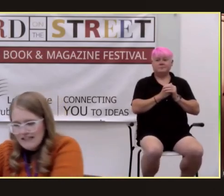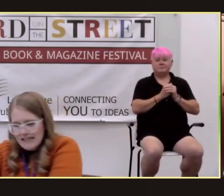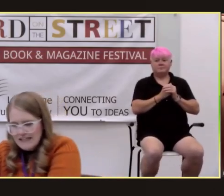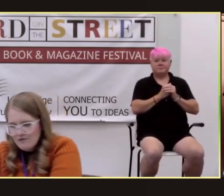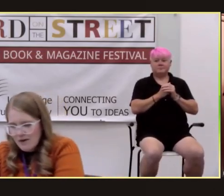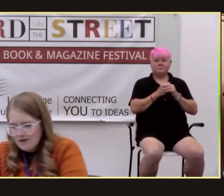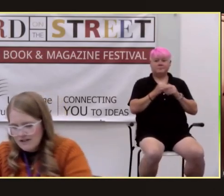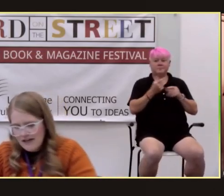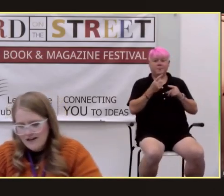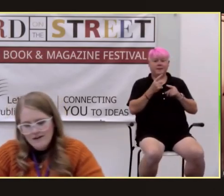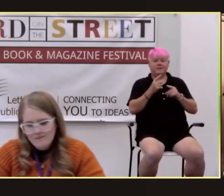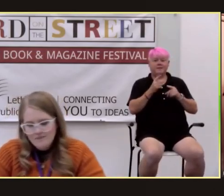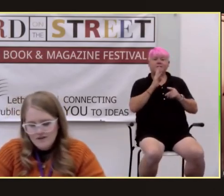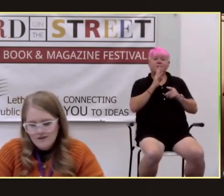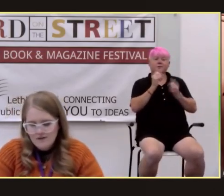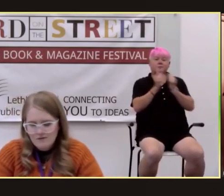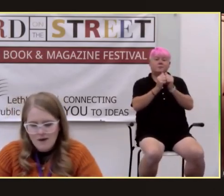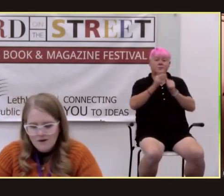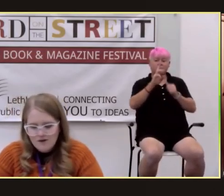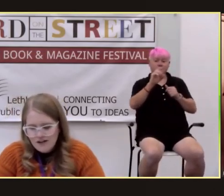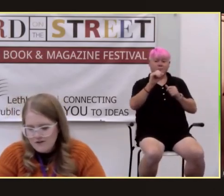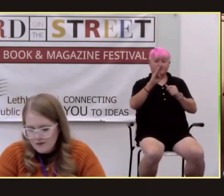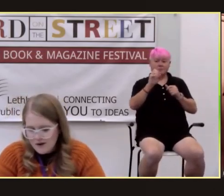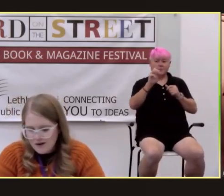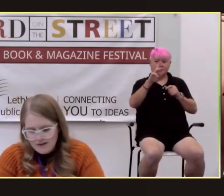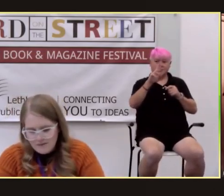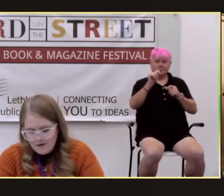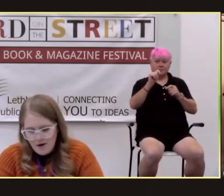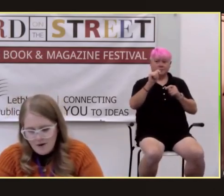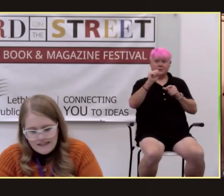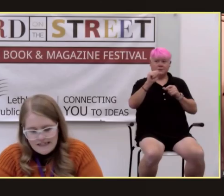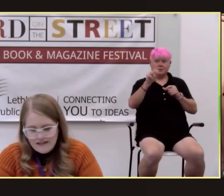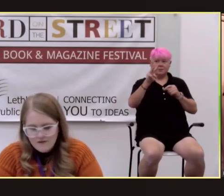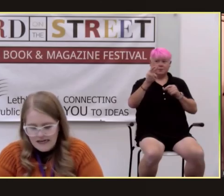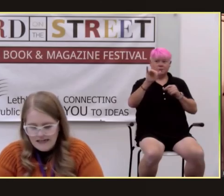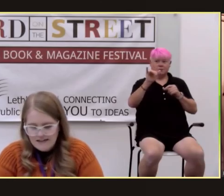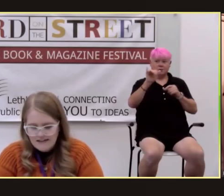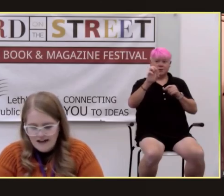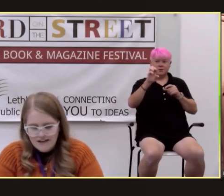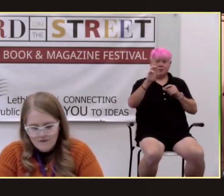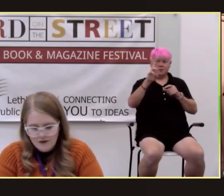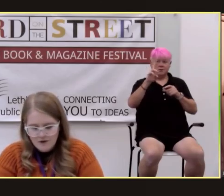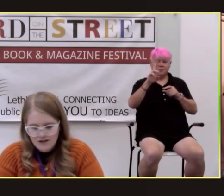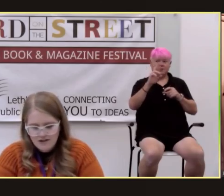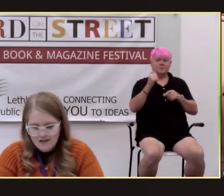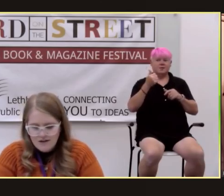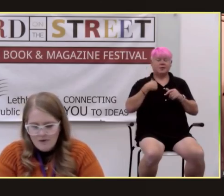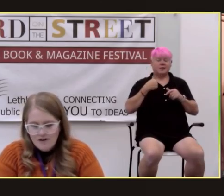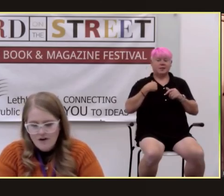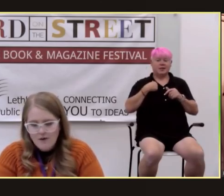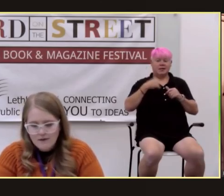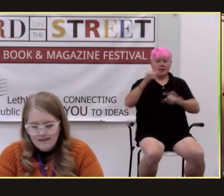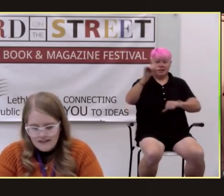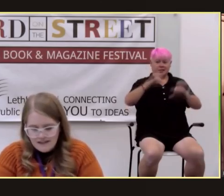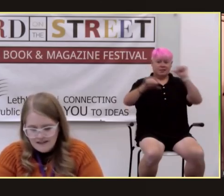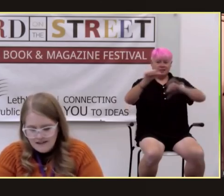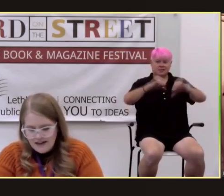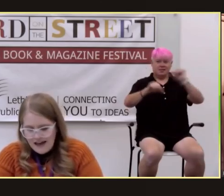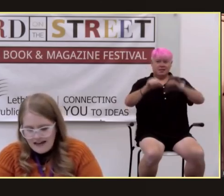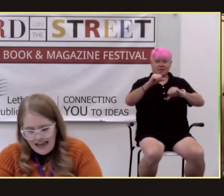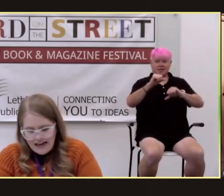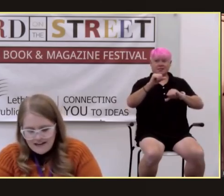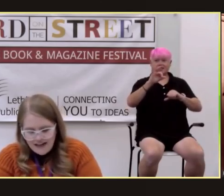are very excited to have robert today so robert j sawyer has been called the dean of canadian science fiction by the ottawa citizen